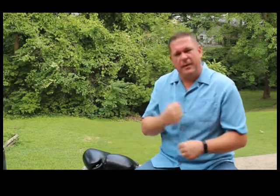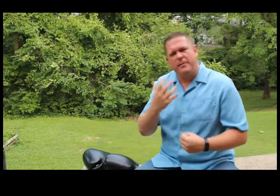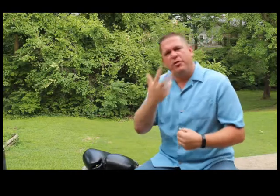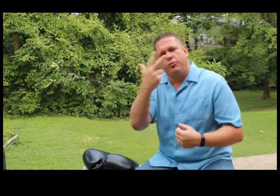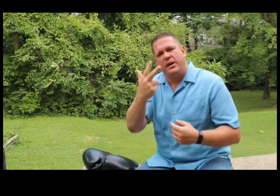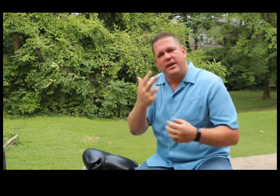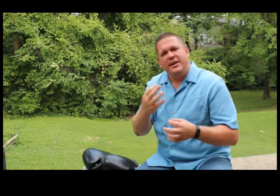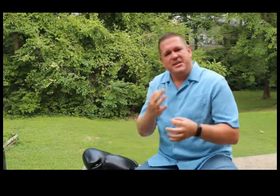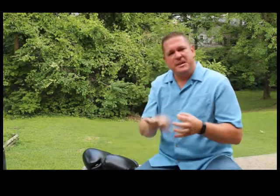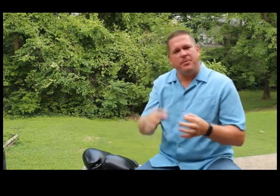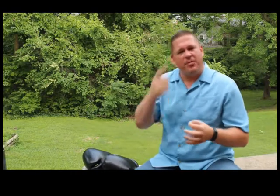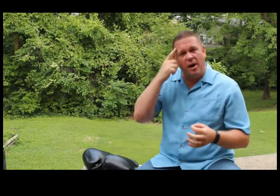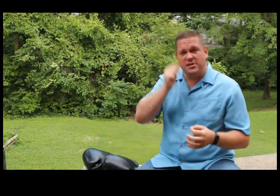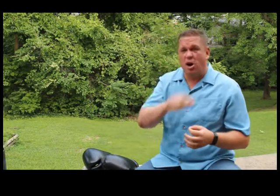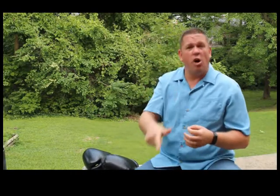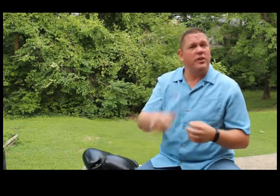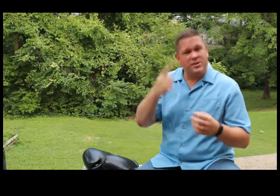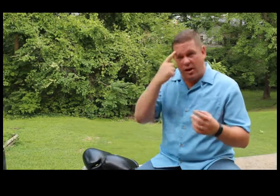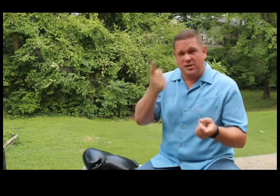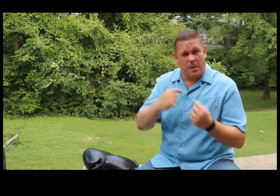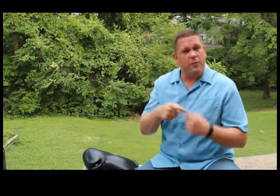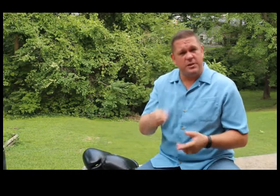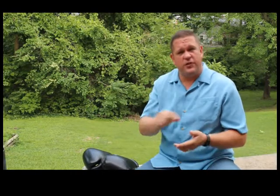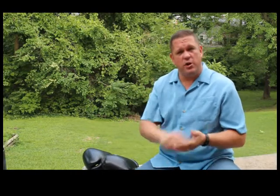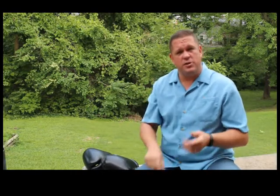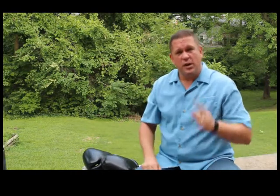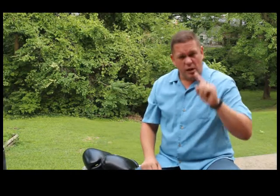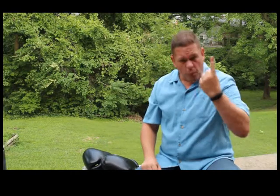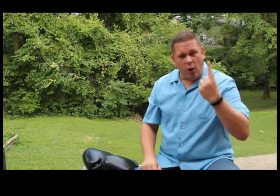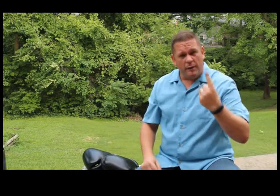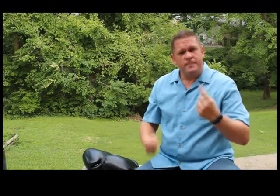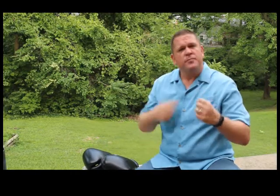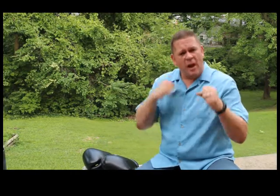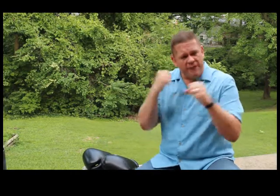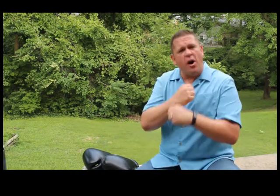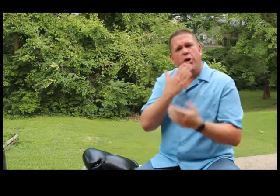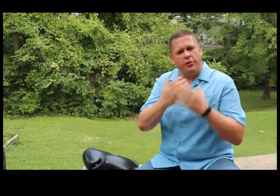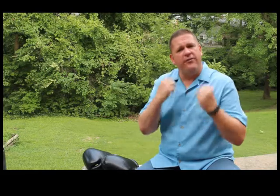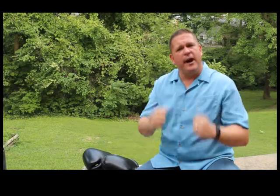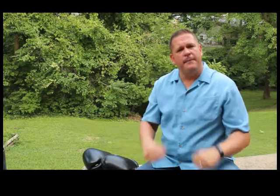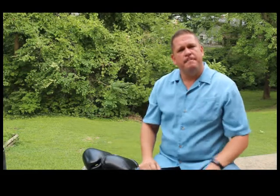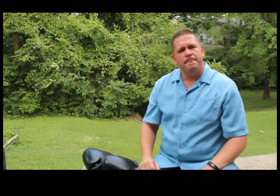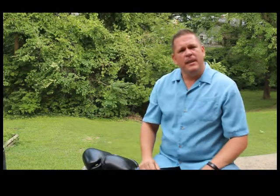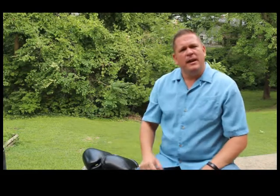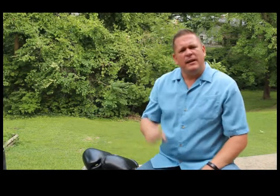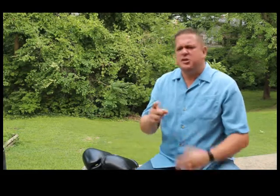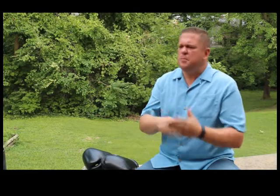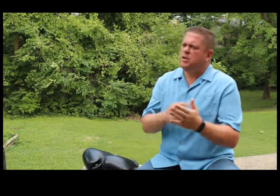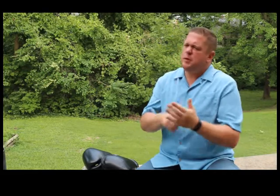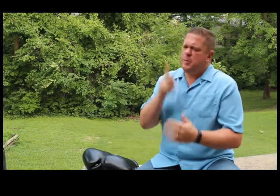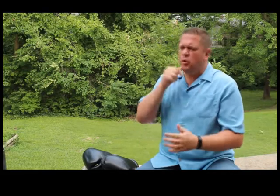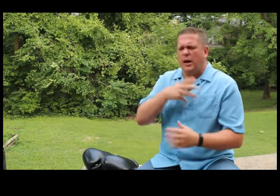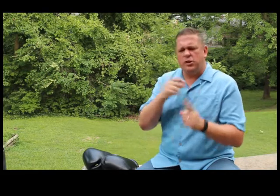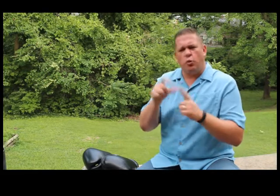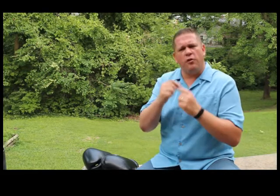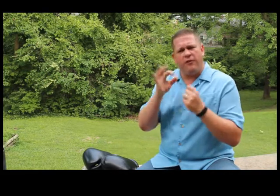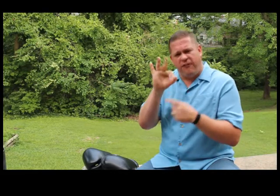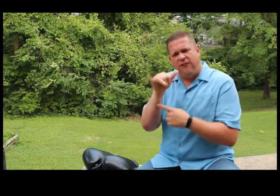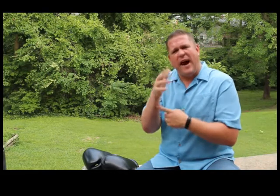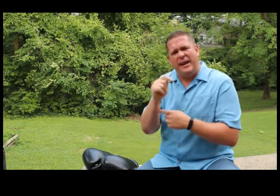Now, there are three simple thoughts, and all these thoughts come from this verse. Number one, I fought a good fight. Yeah, sometimes people don't like the word fight